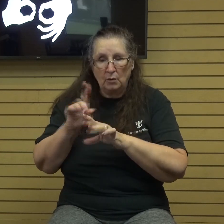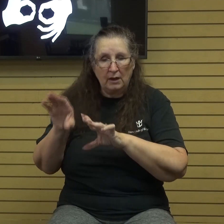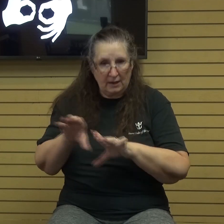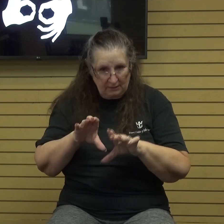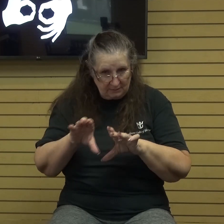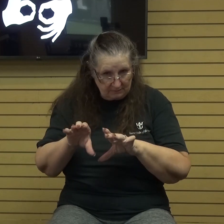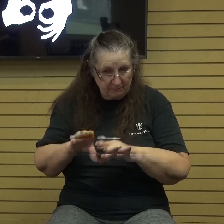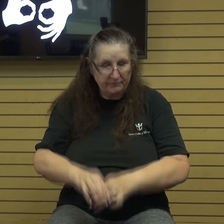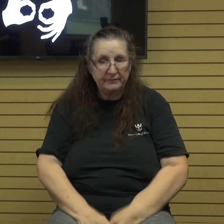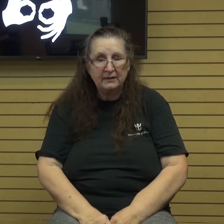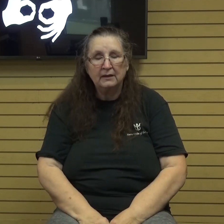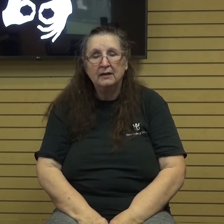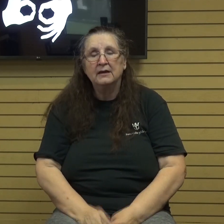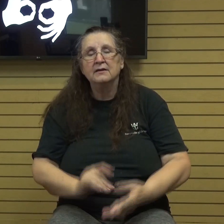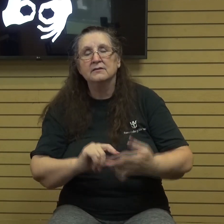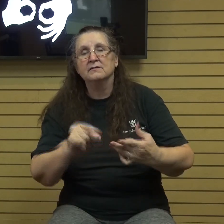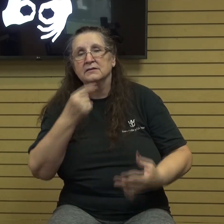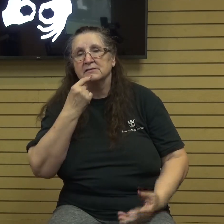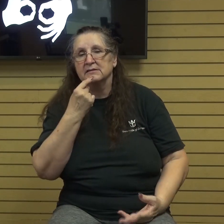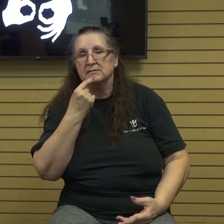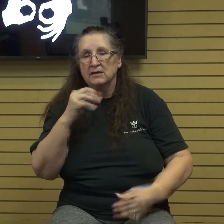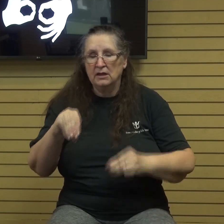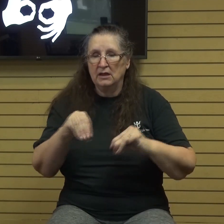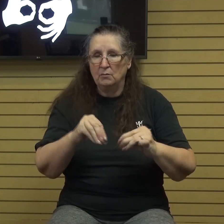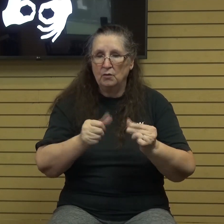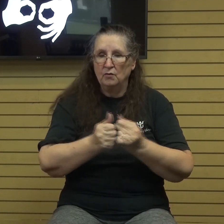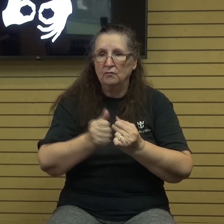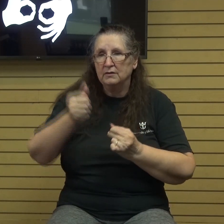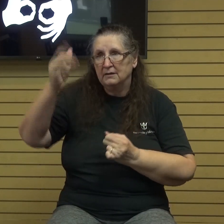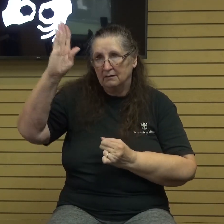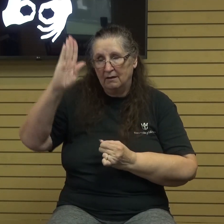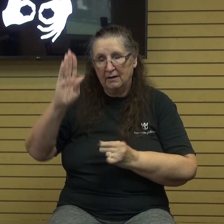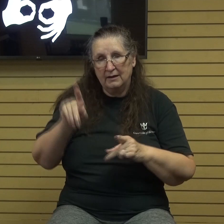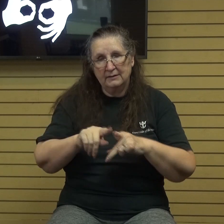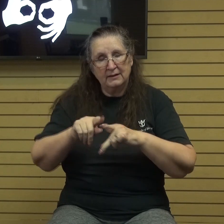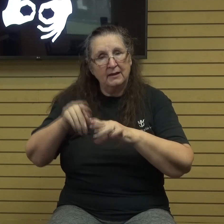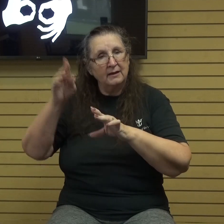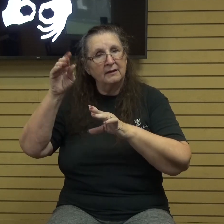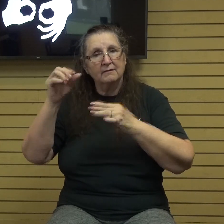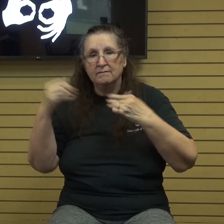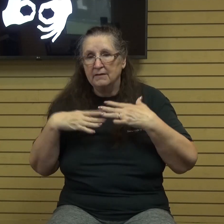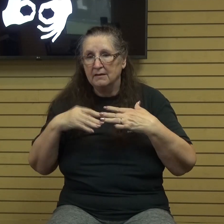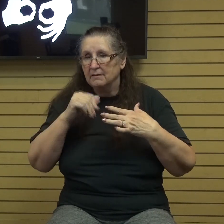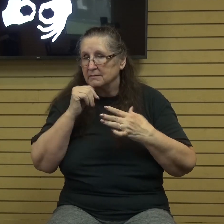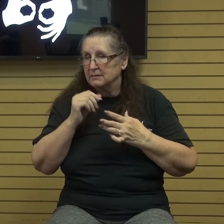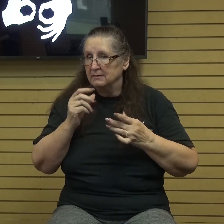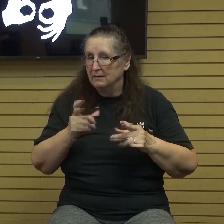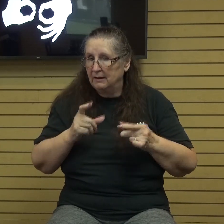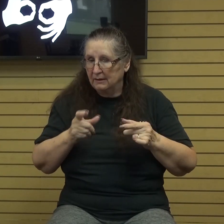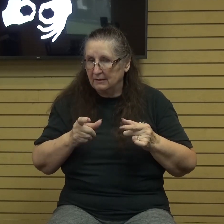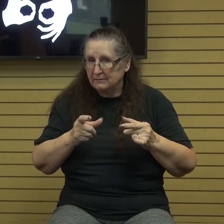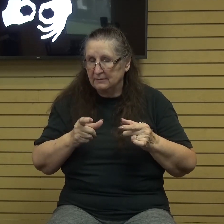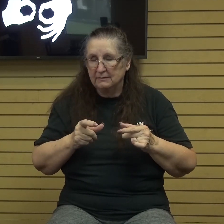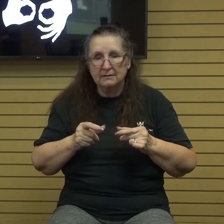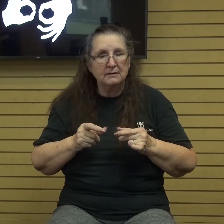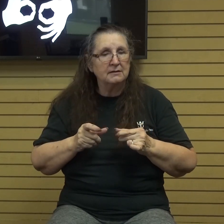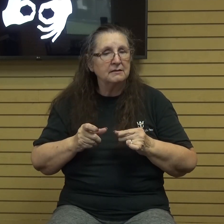Like the verse says, he moved with godly fear. He did not hesitate. He did not doubt. He moved.